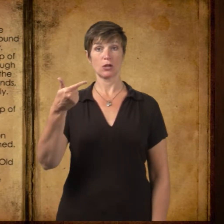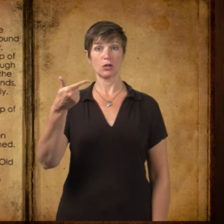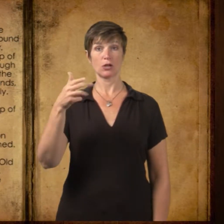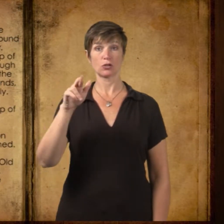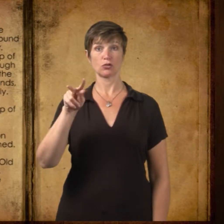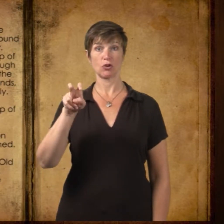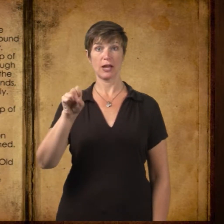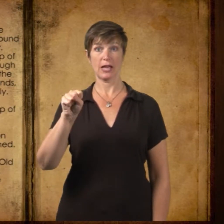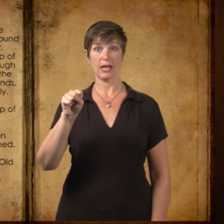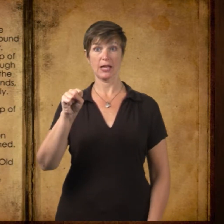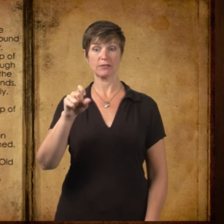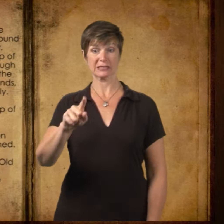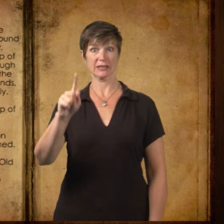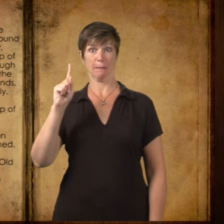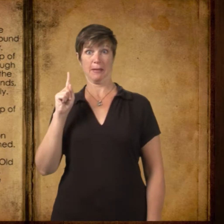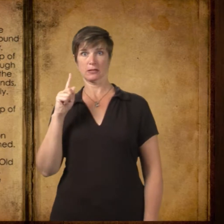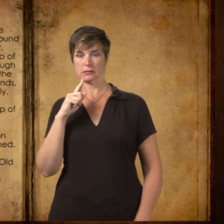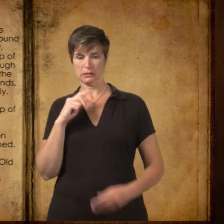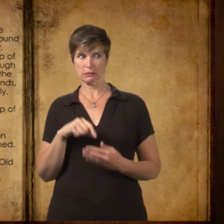We're next, Mrs. Graves said.